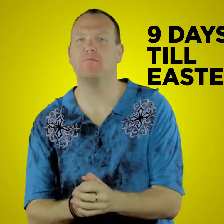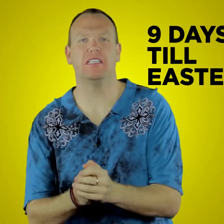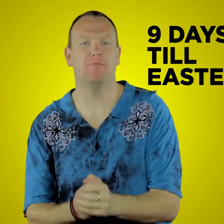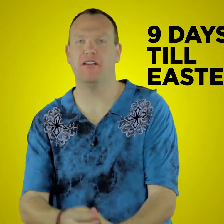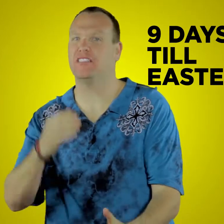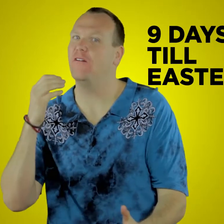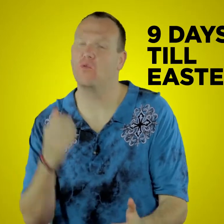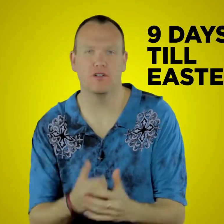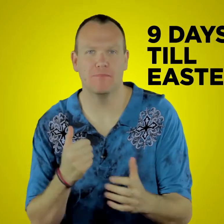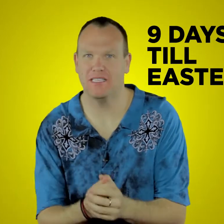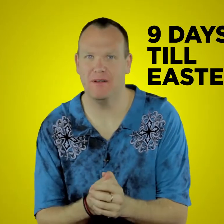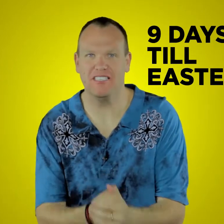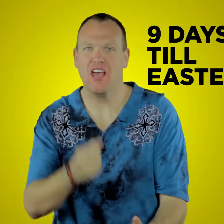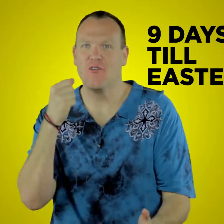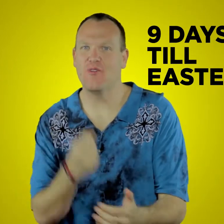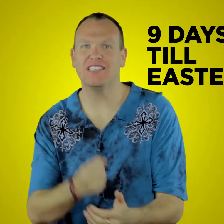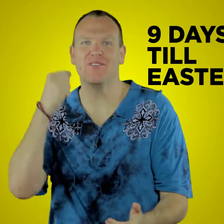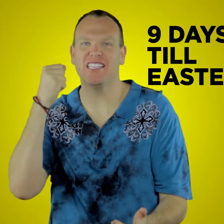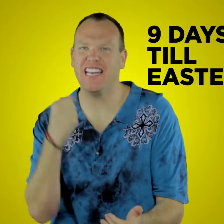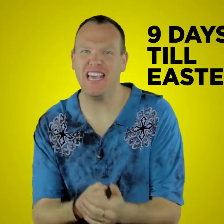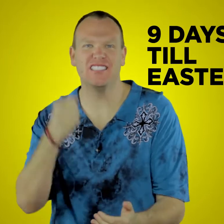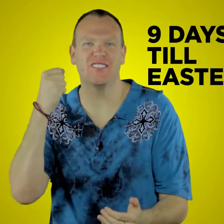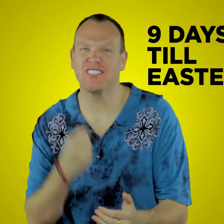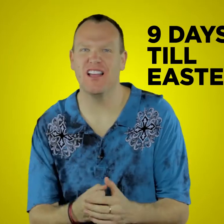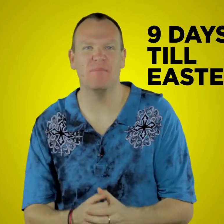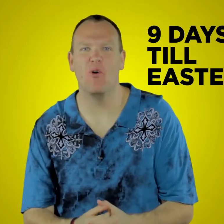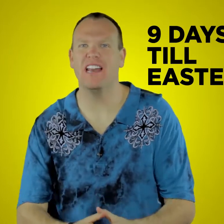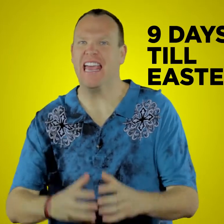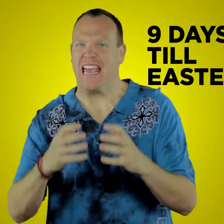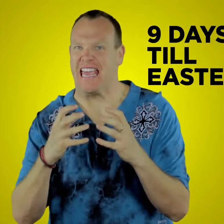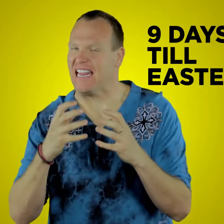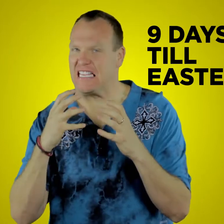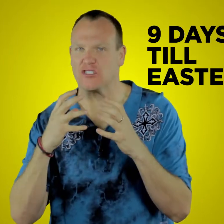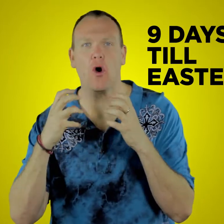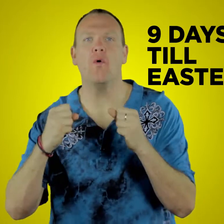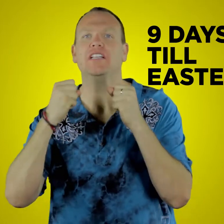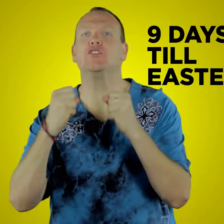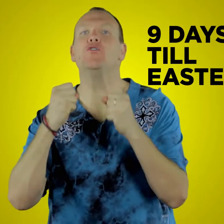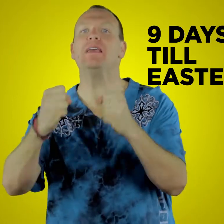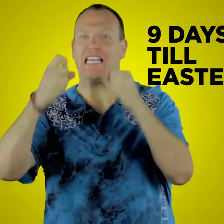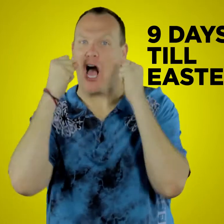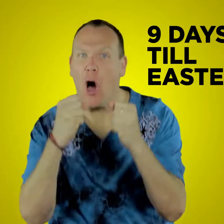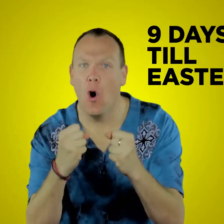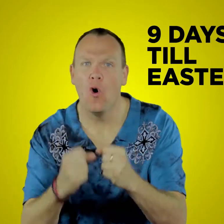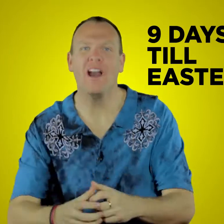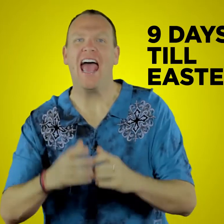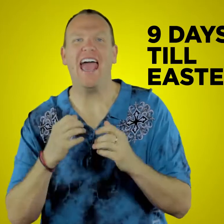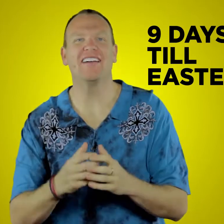experience of worship experience. Resurrection Easter Sunday morning. It is going to be on at